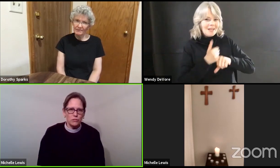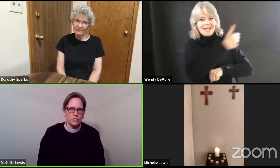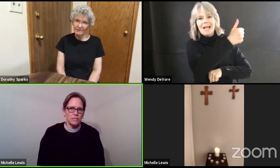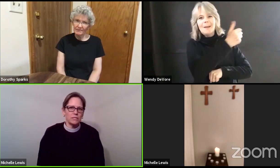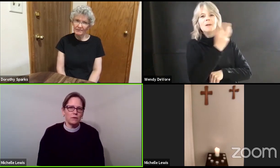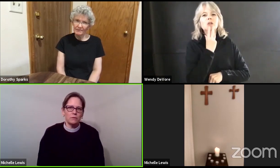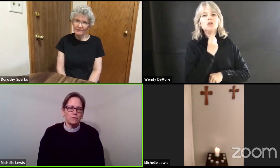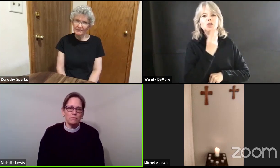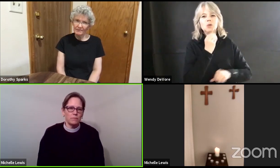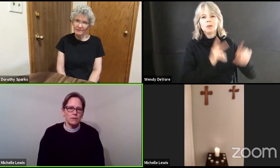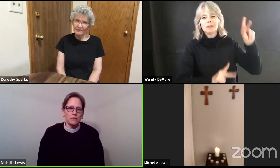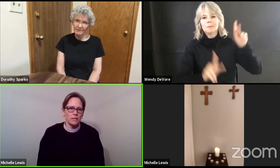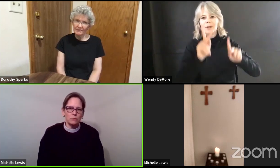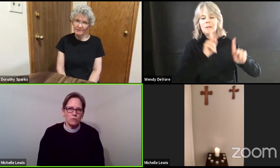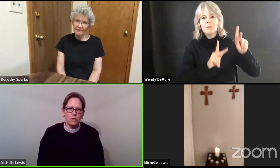Jesus' death. That's wrong.